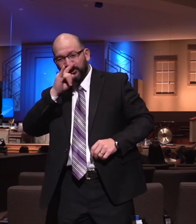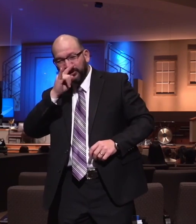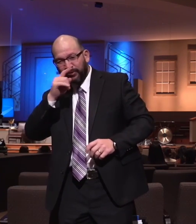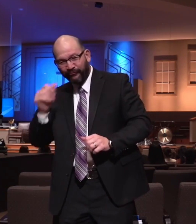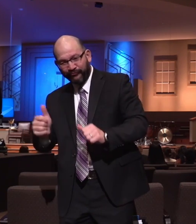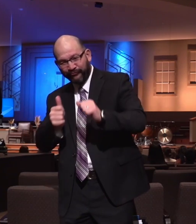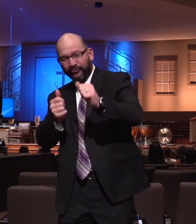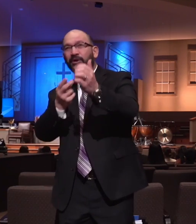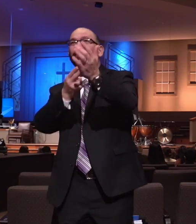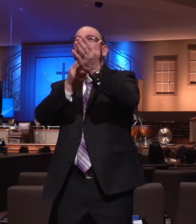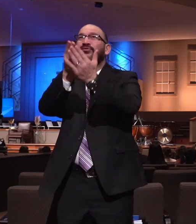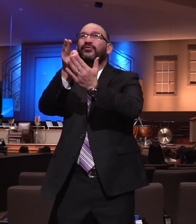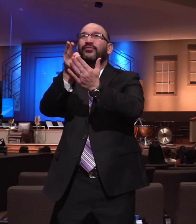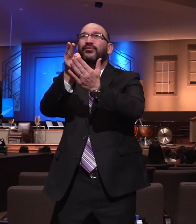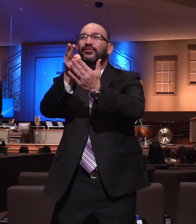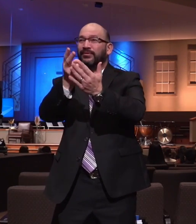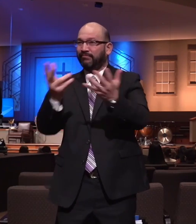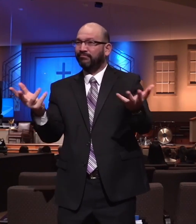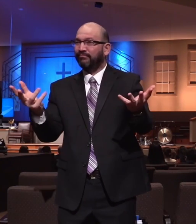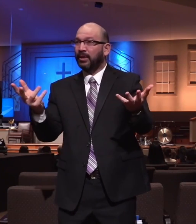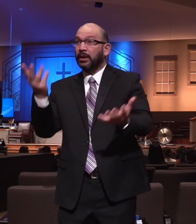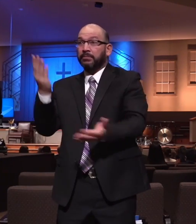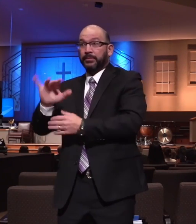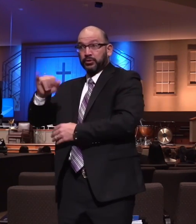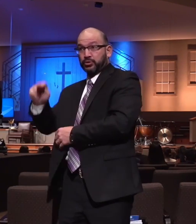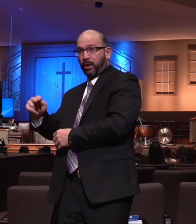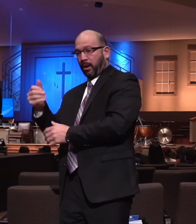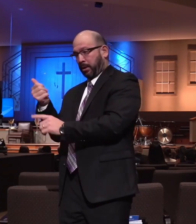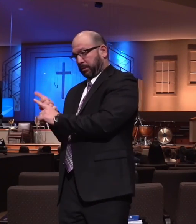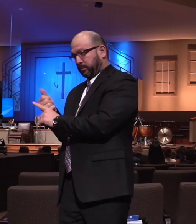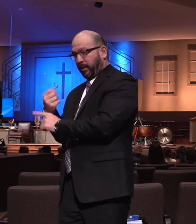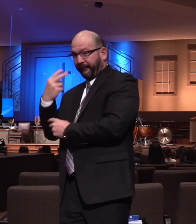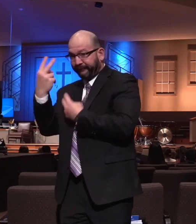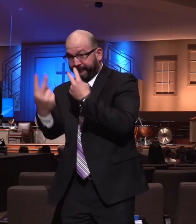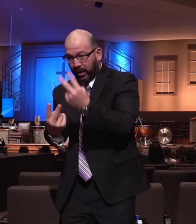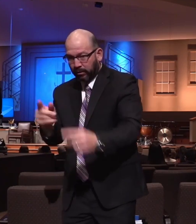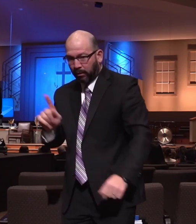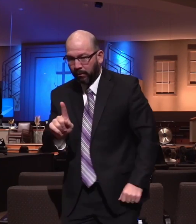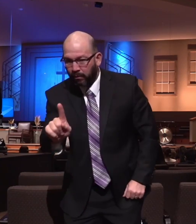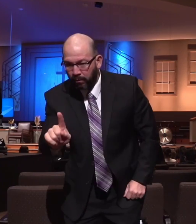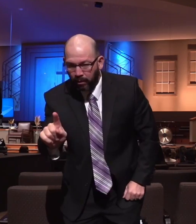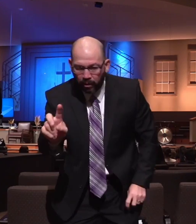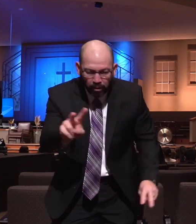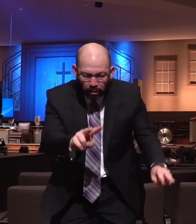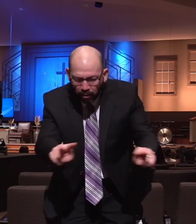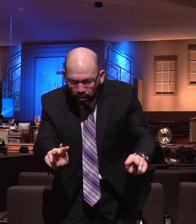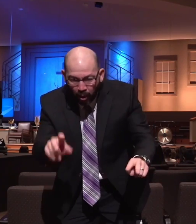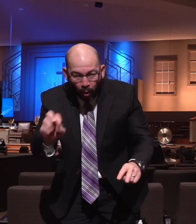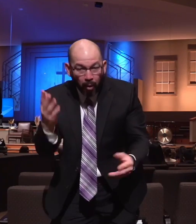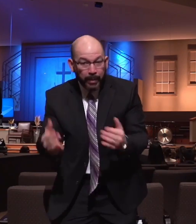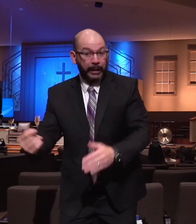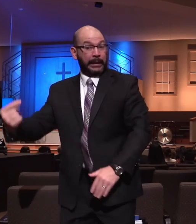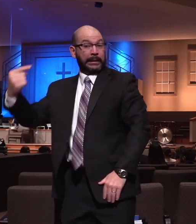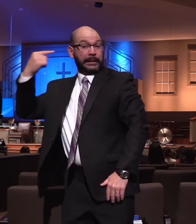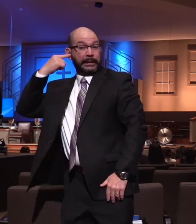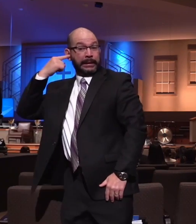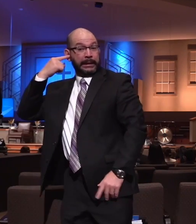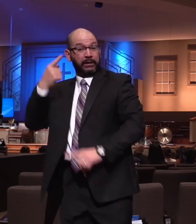like an auditor or an educational consultant, or whether this was from hearing reports from others, whatever